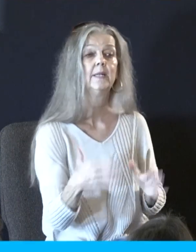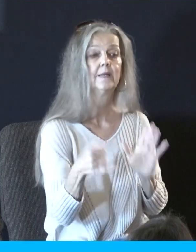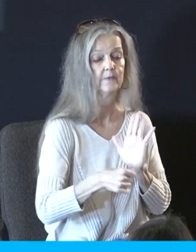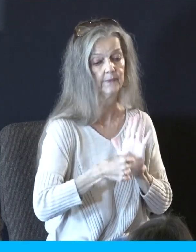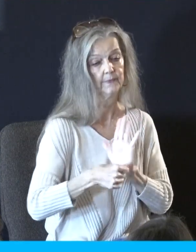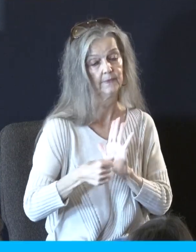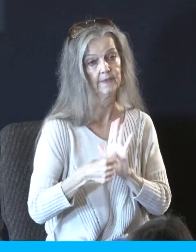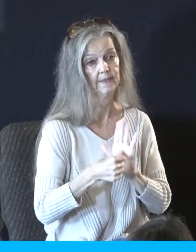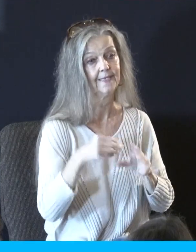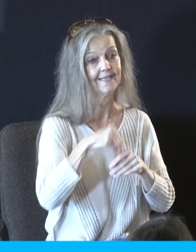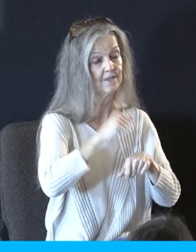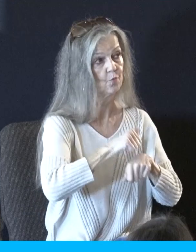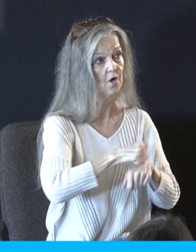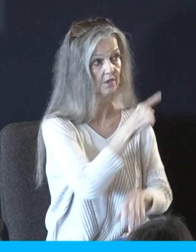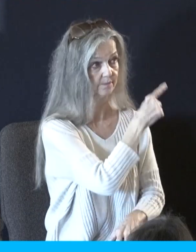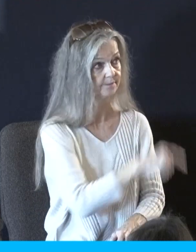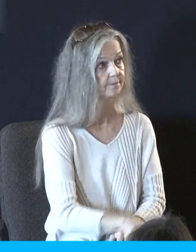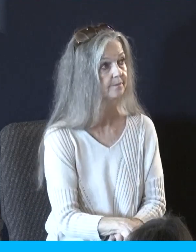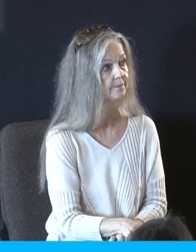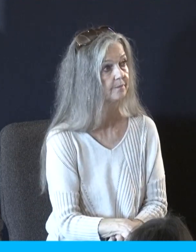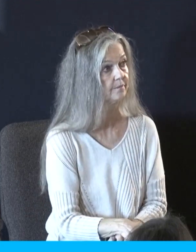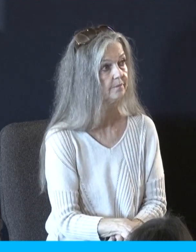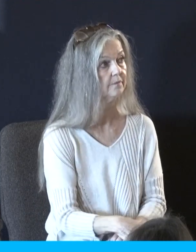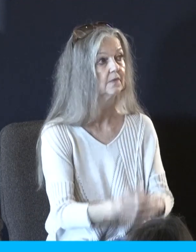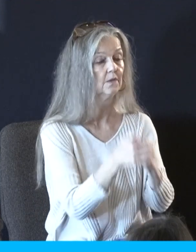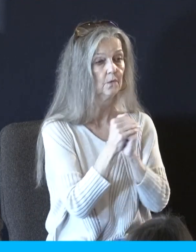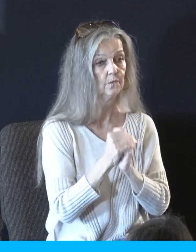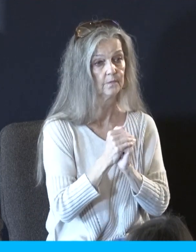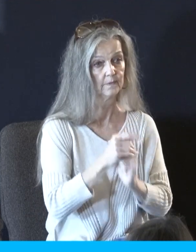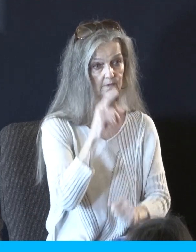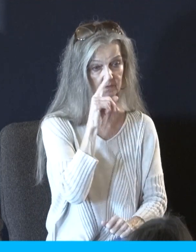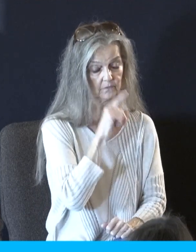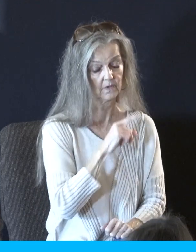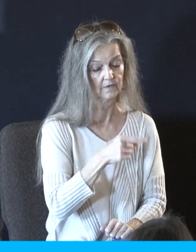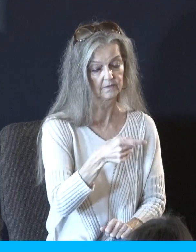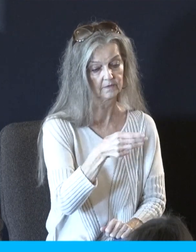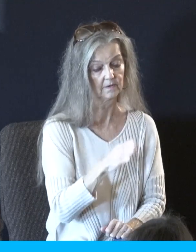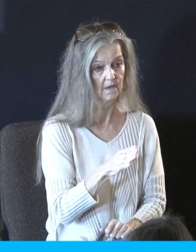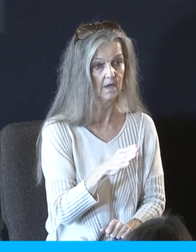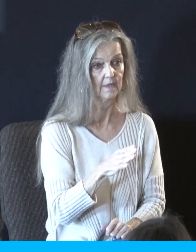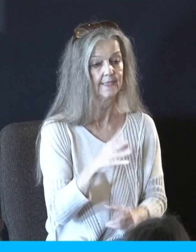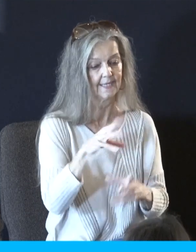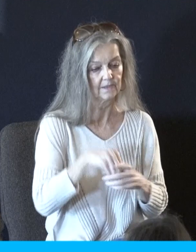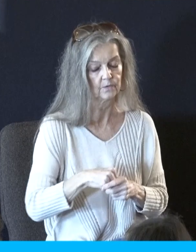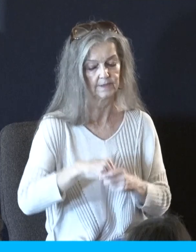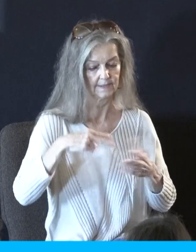these rocks as well. Now worship of this false god, Hathor, consisted of dancing, drums, and